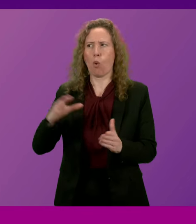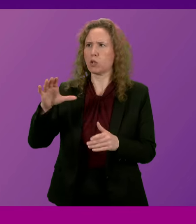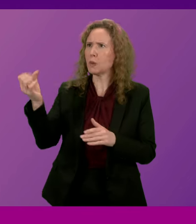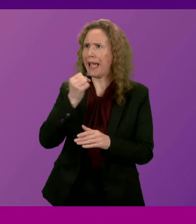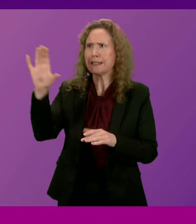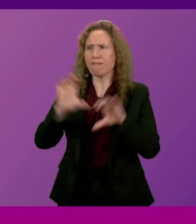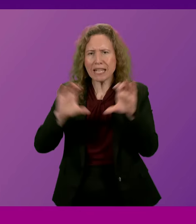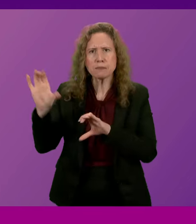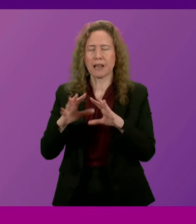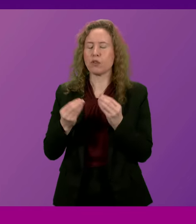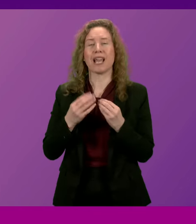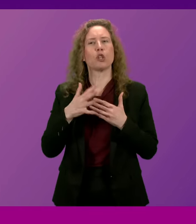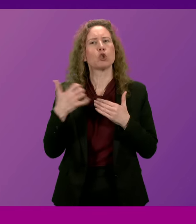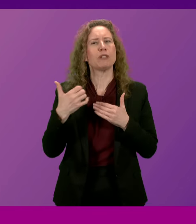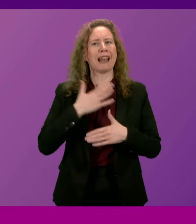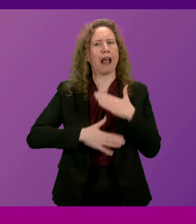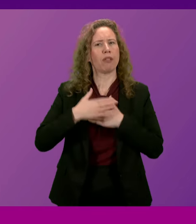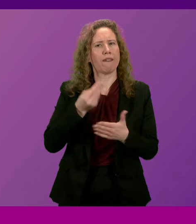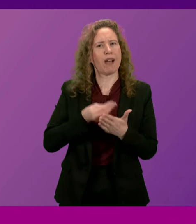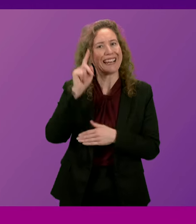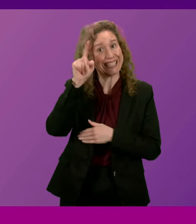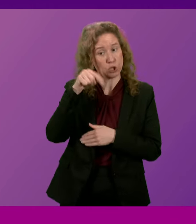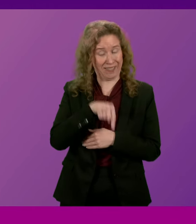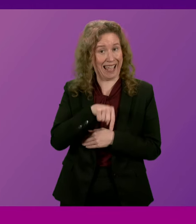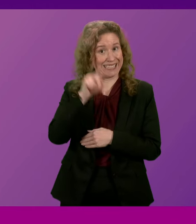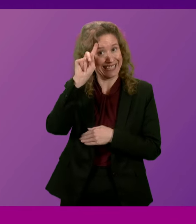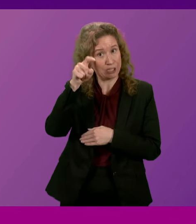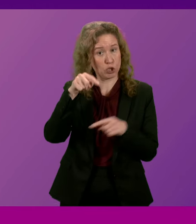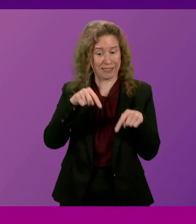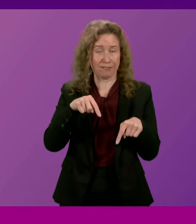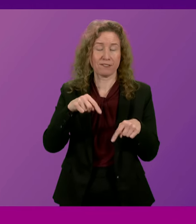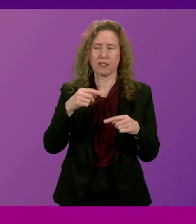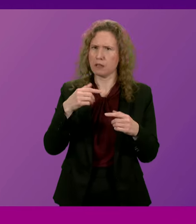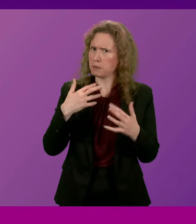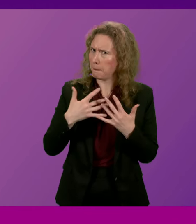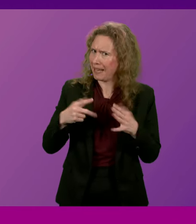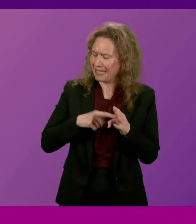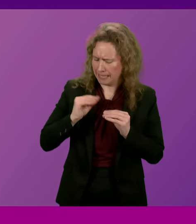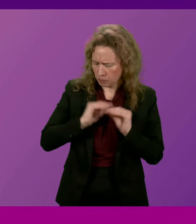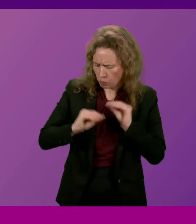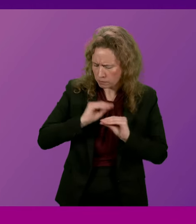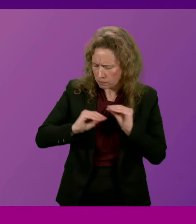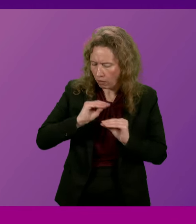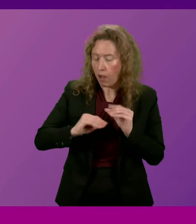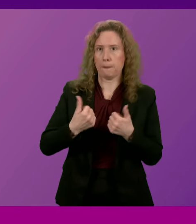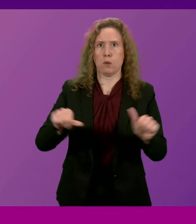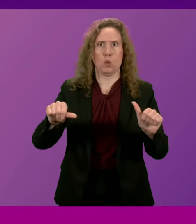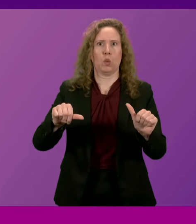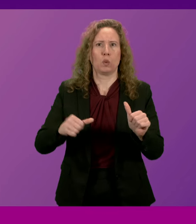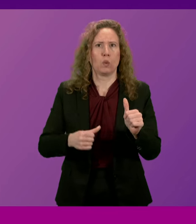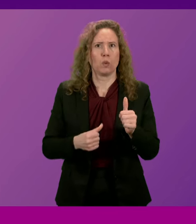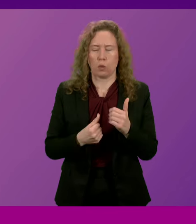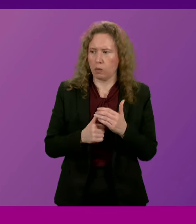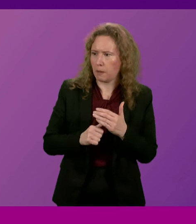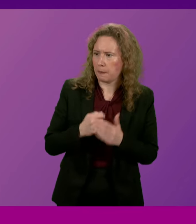the Green Ethical Finance Initiative has been an initiative which has been many years in the gestation, but we are now beginning